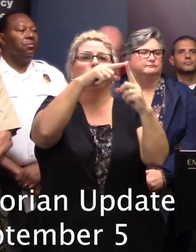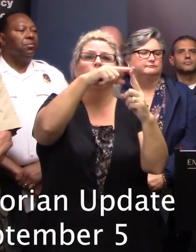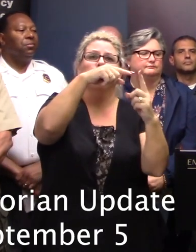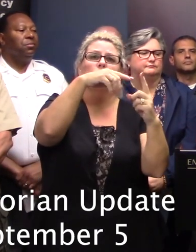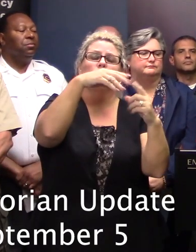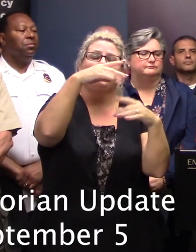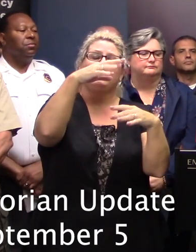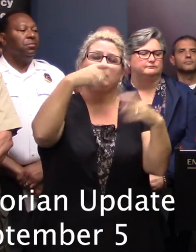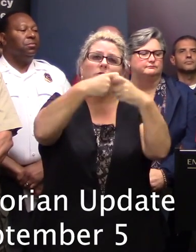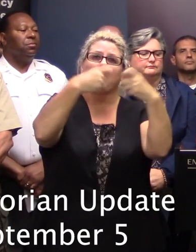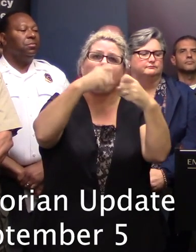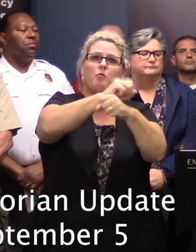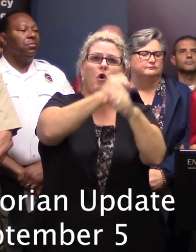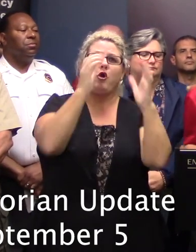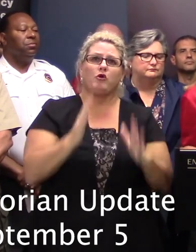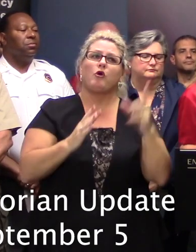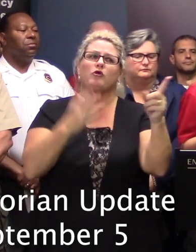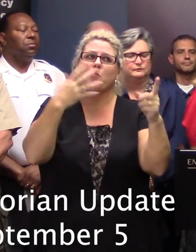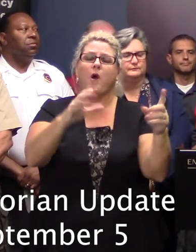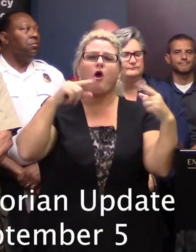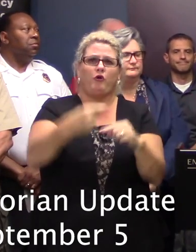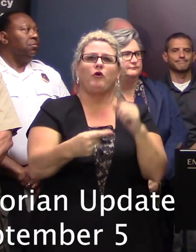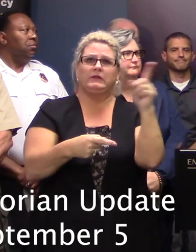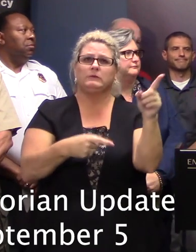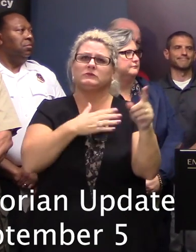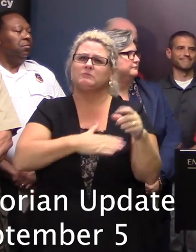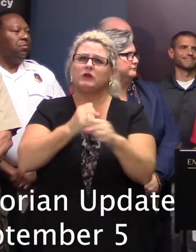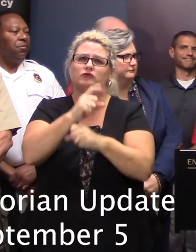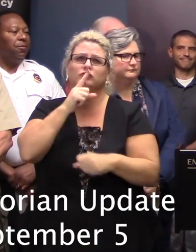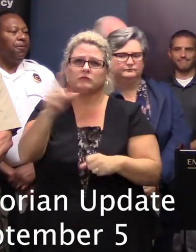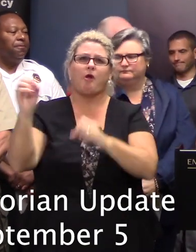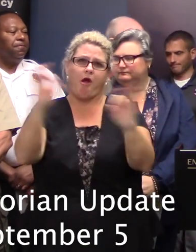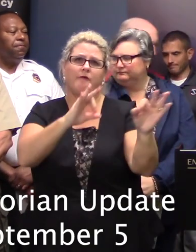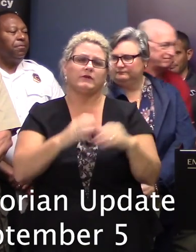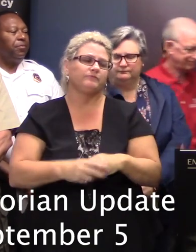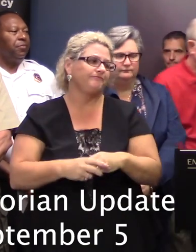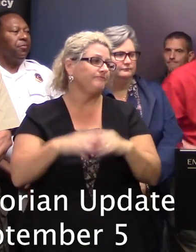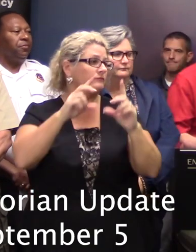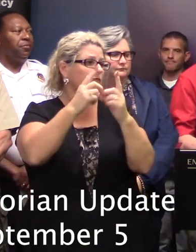So just a reminder about that as well. Thank you, sir. Thank you. Ray Farmer, Department of Insurance.